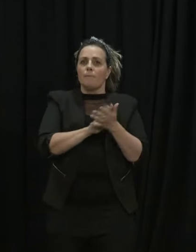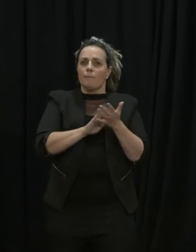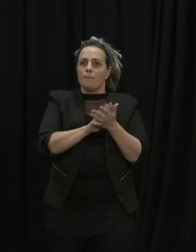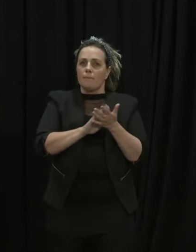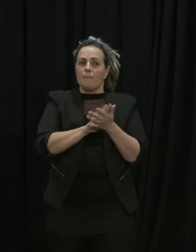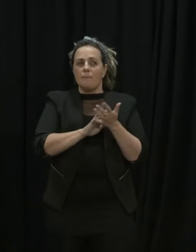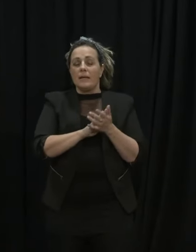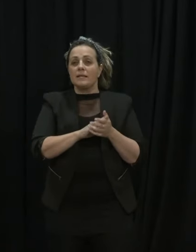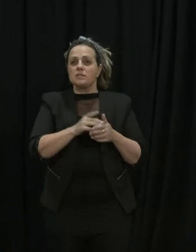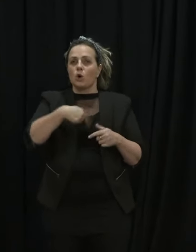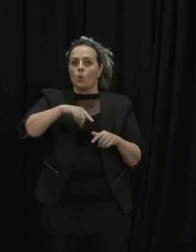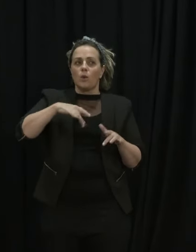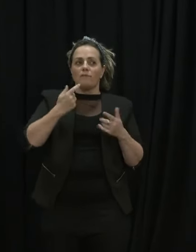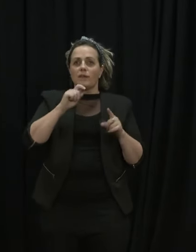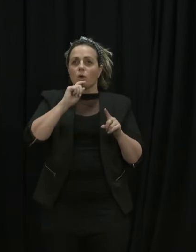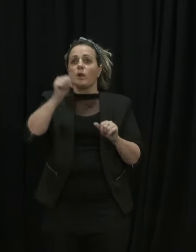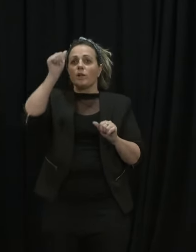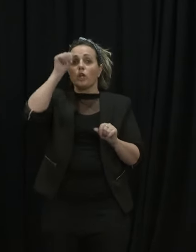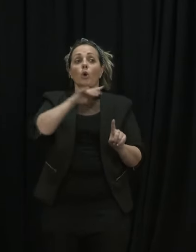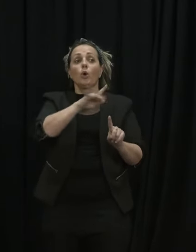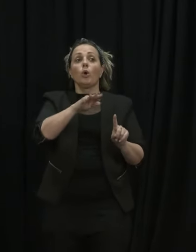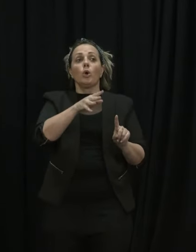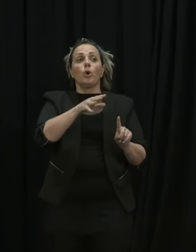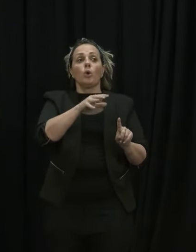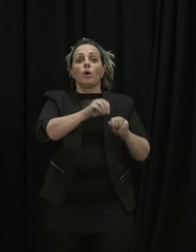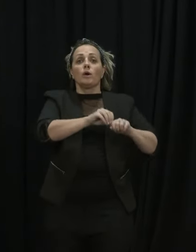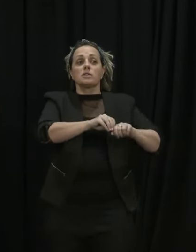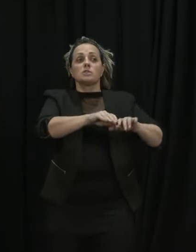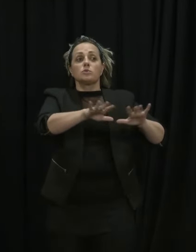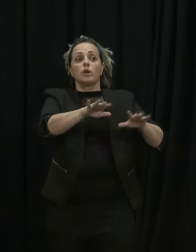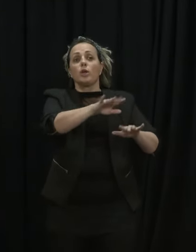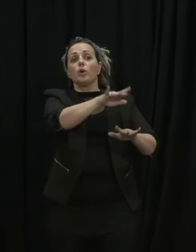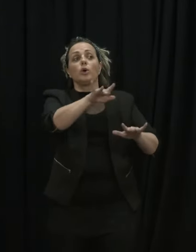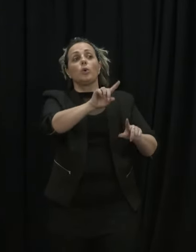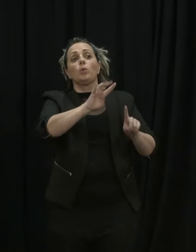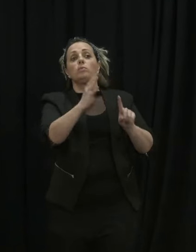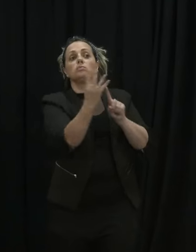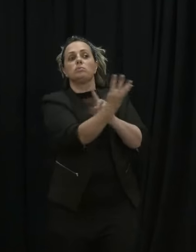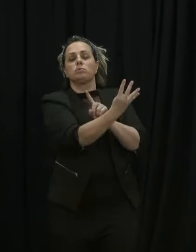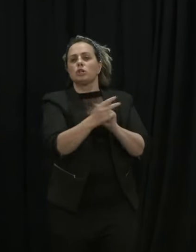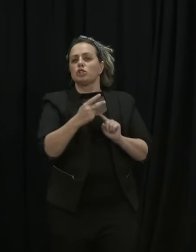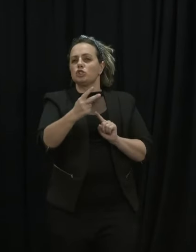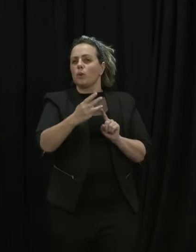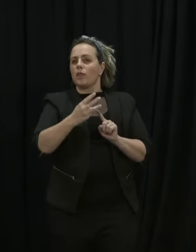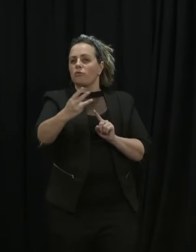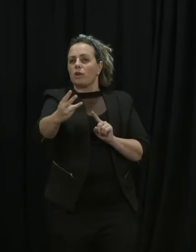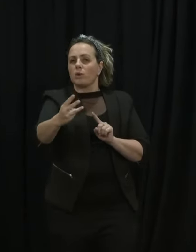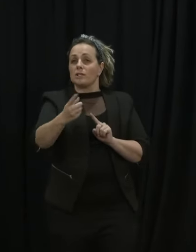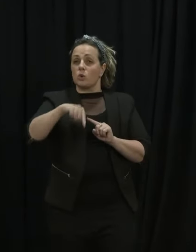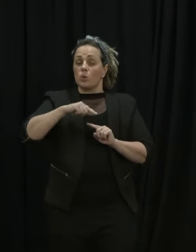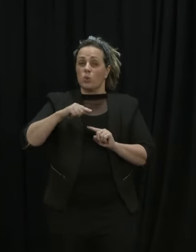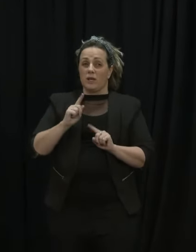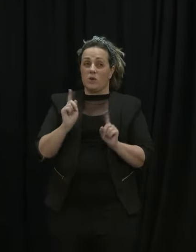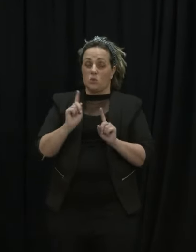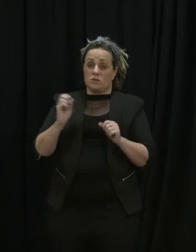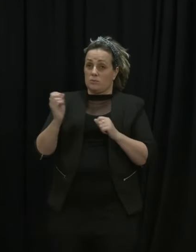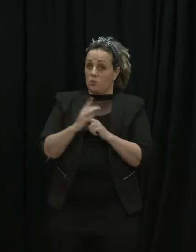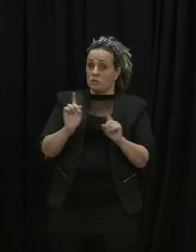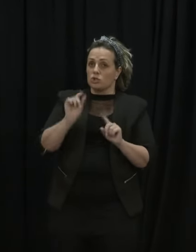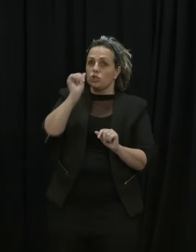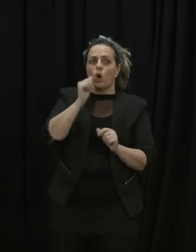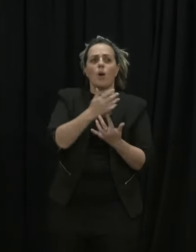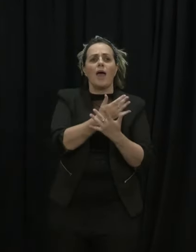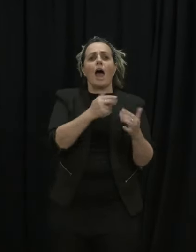perhaps in 2 to 3 weeks time what is most important is what proportion of those cases have been vaccinated because that will be